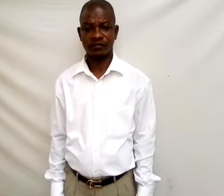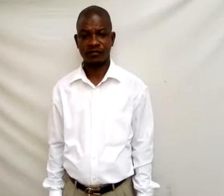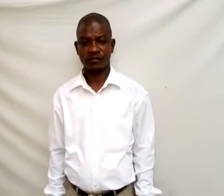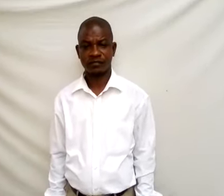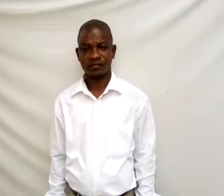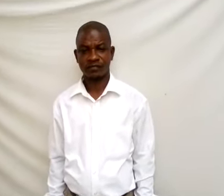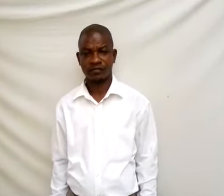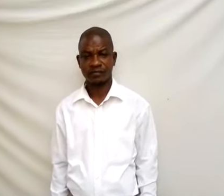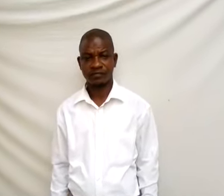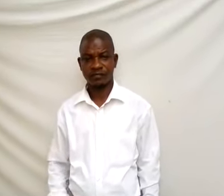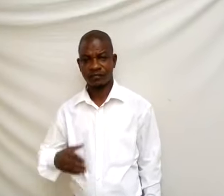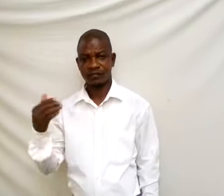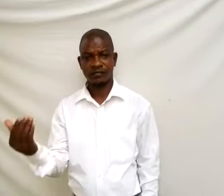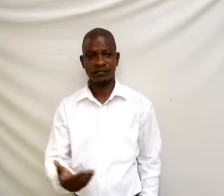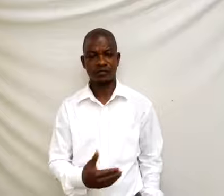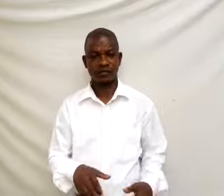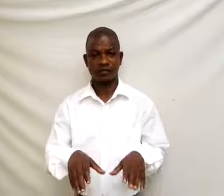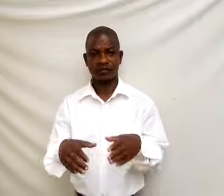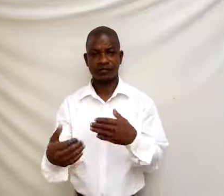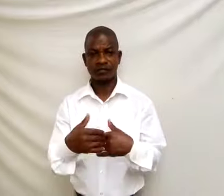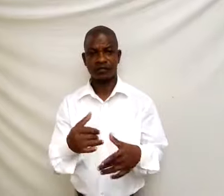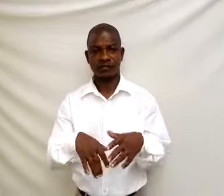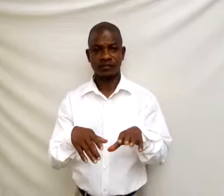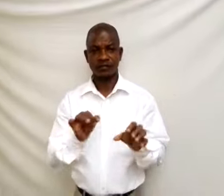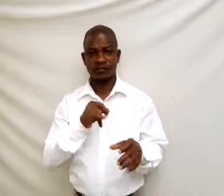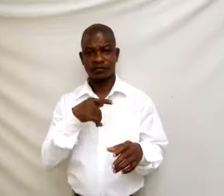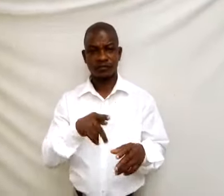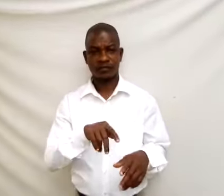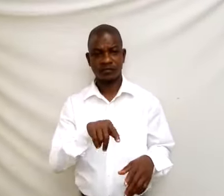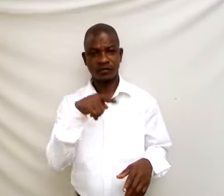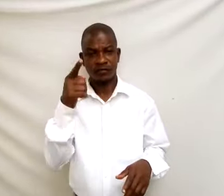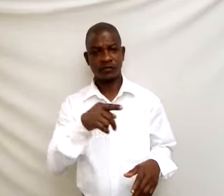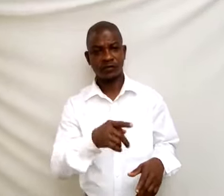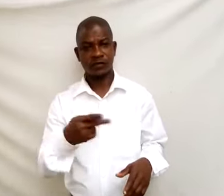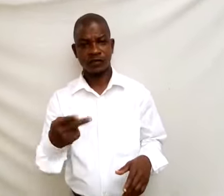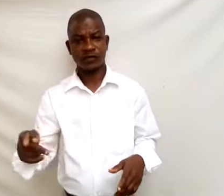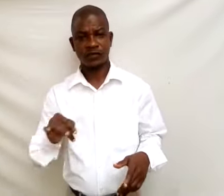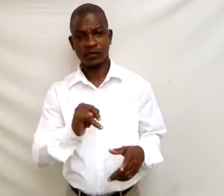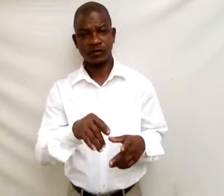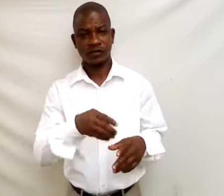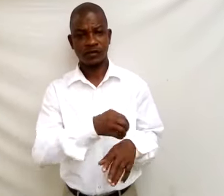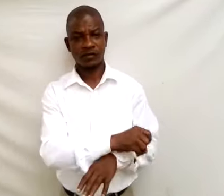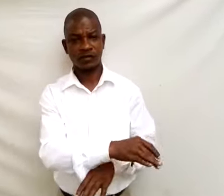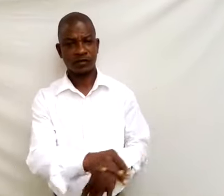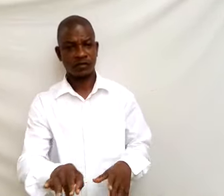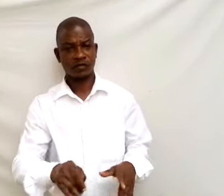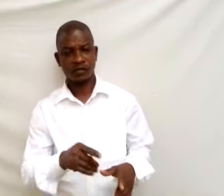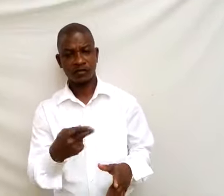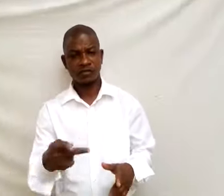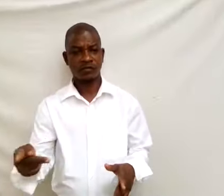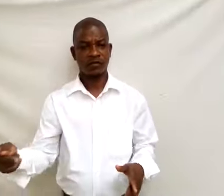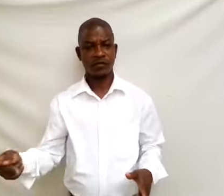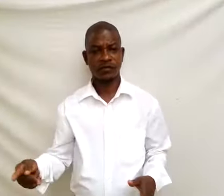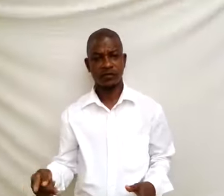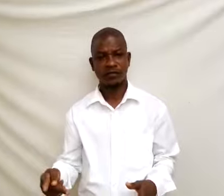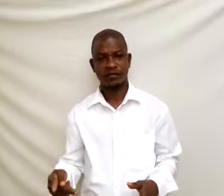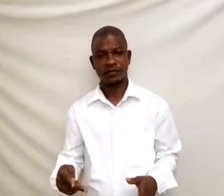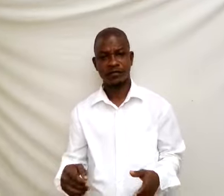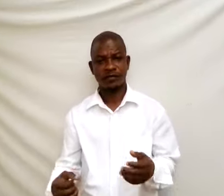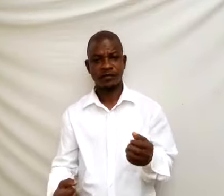Welcome back class. The next property we're looking at is distributivity property. Suppose that a non